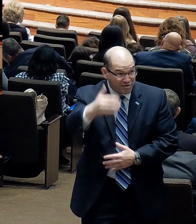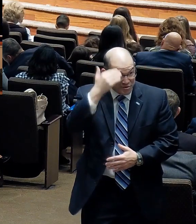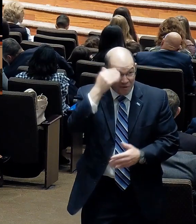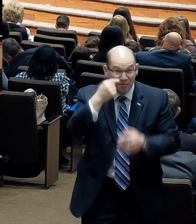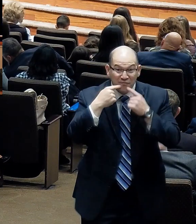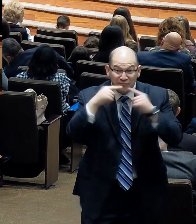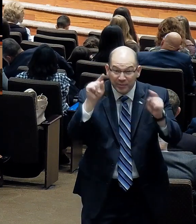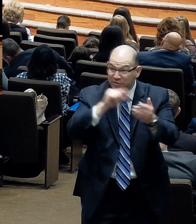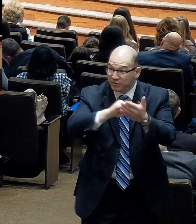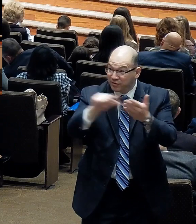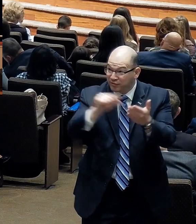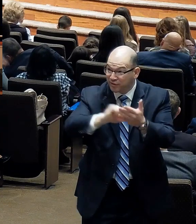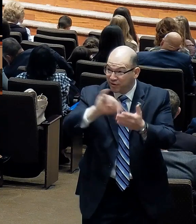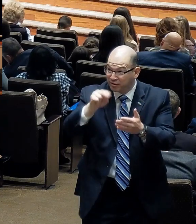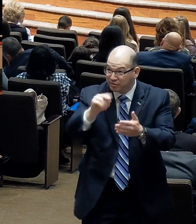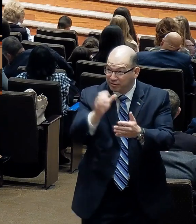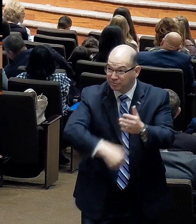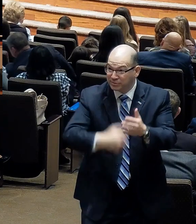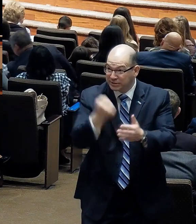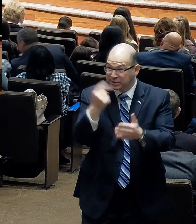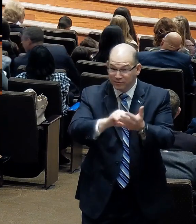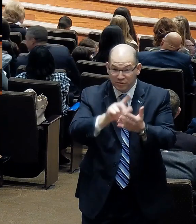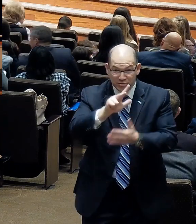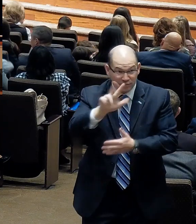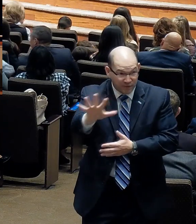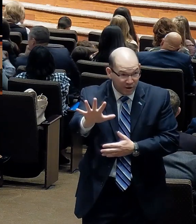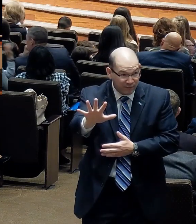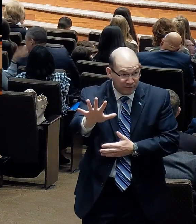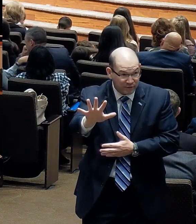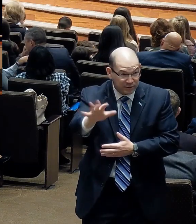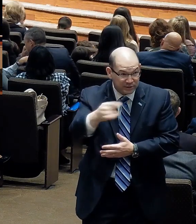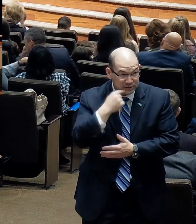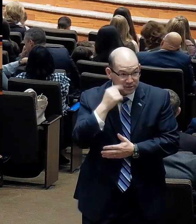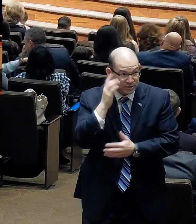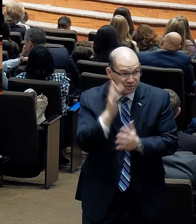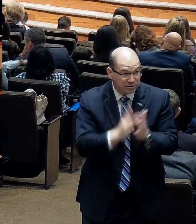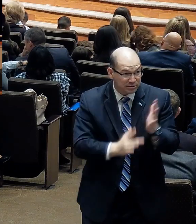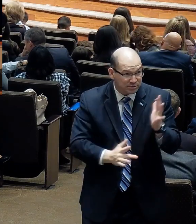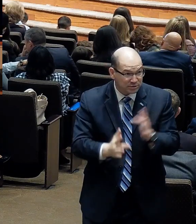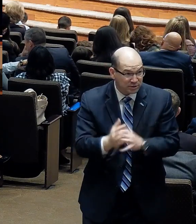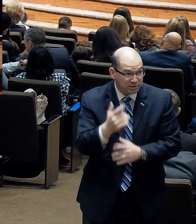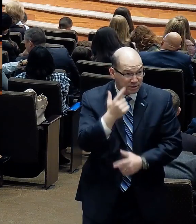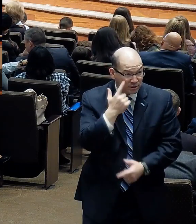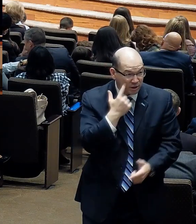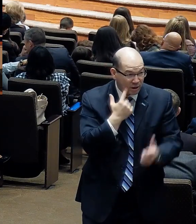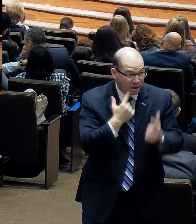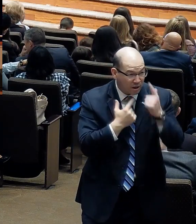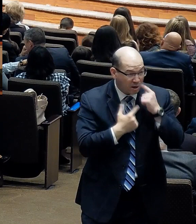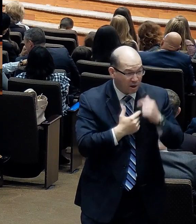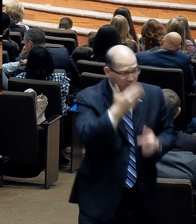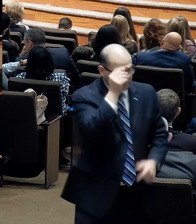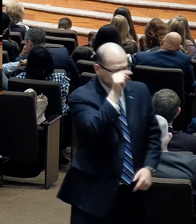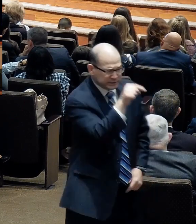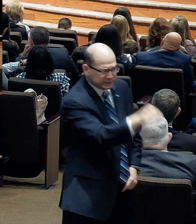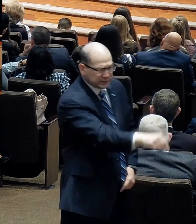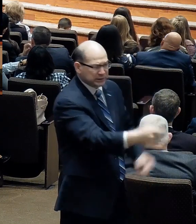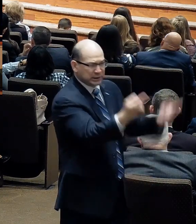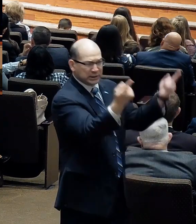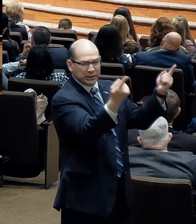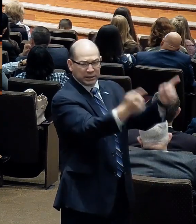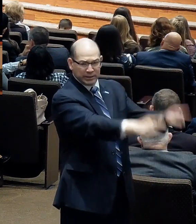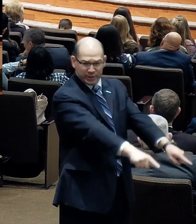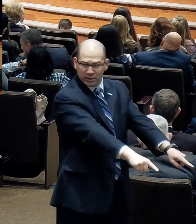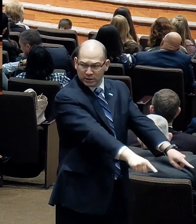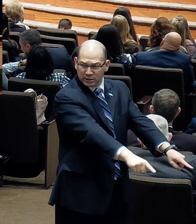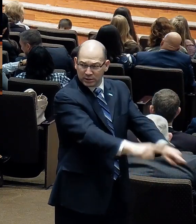and passion and compassion. Jesus wept. He wept over this trial, over this sorrow. But before he